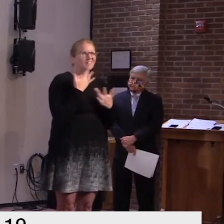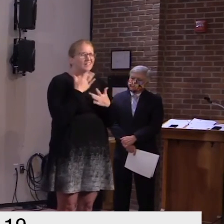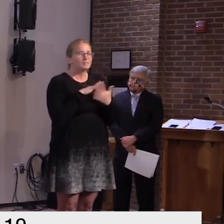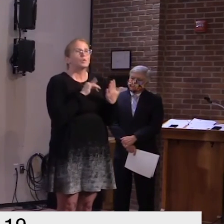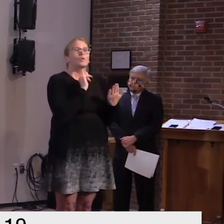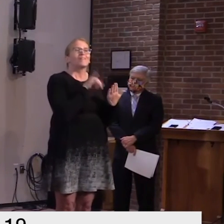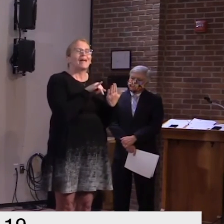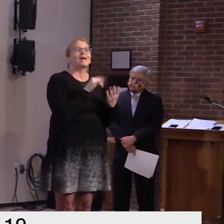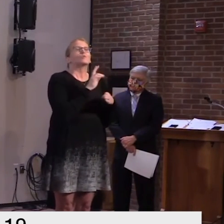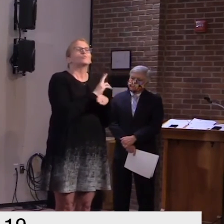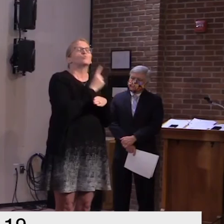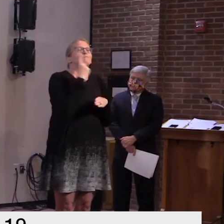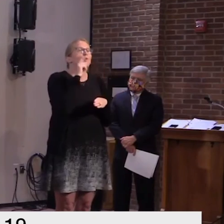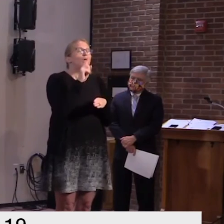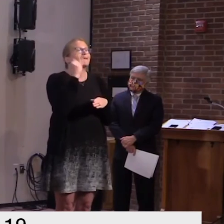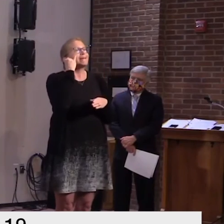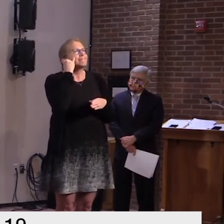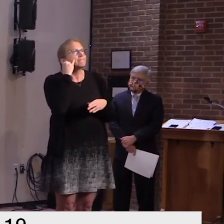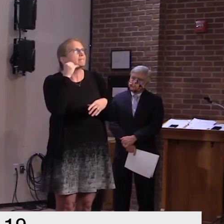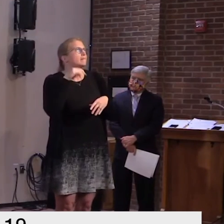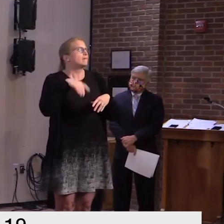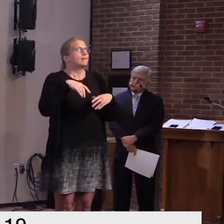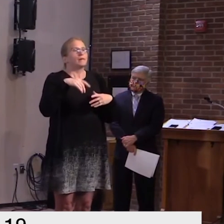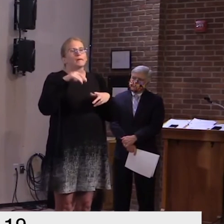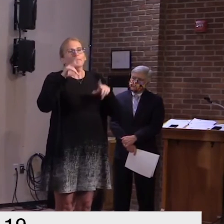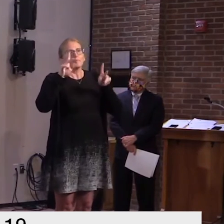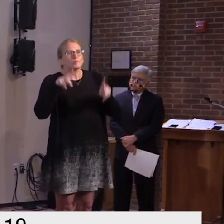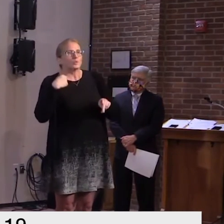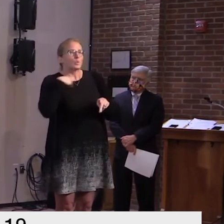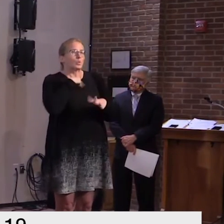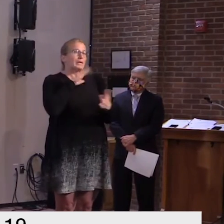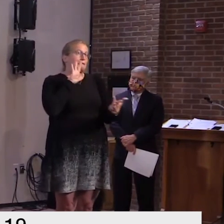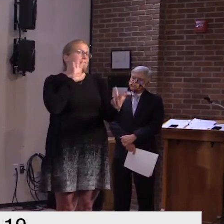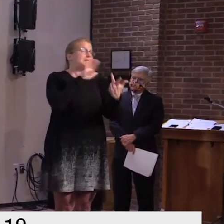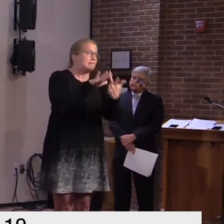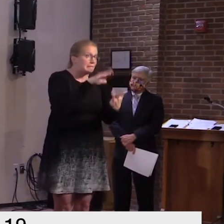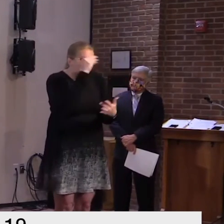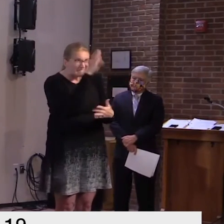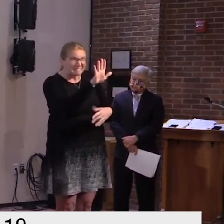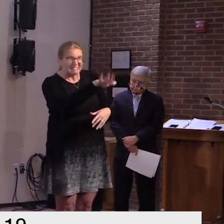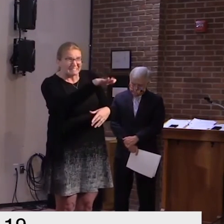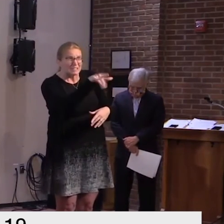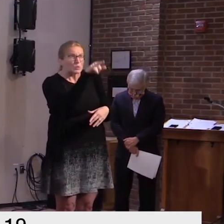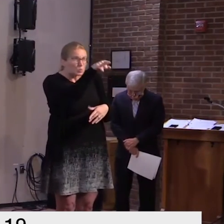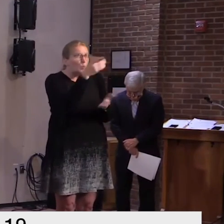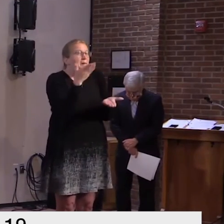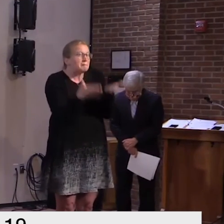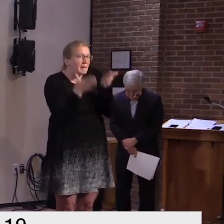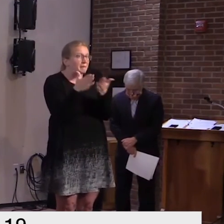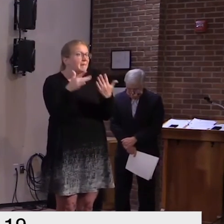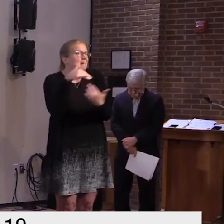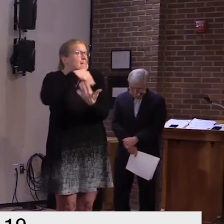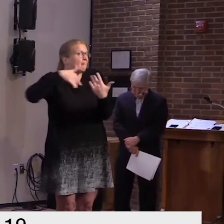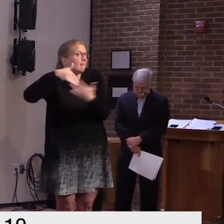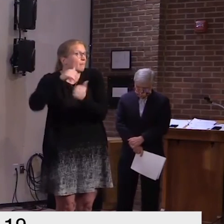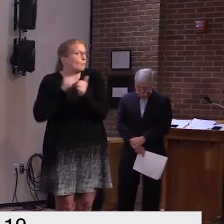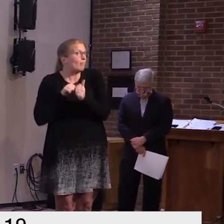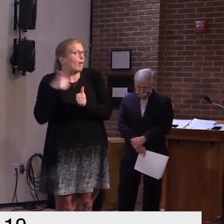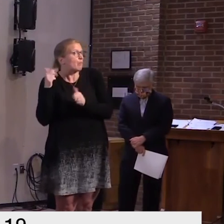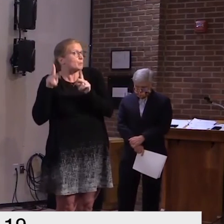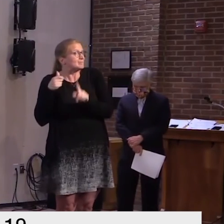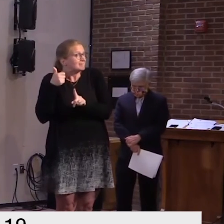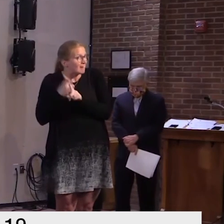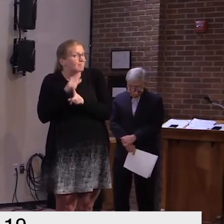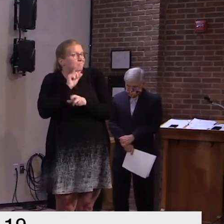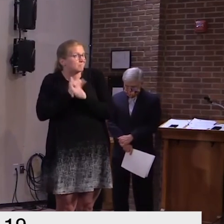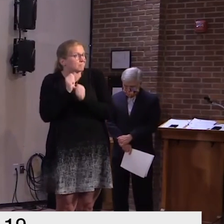tracing would have a tool at their disposal that would allow them to easily monitor